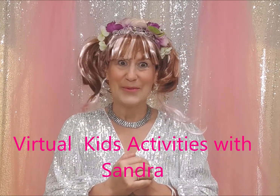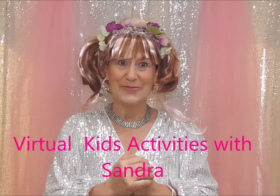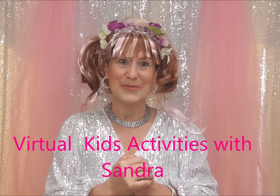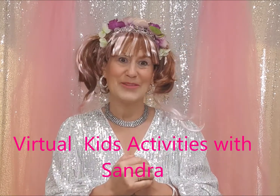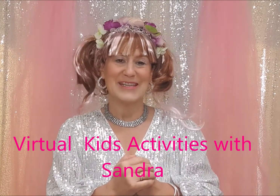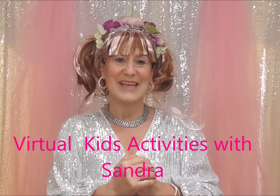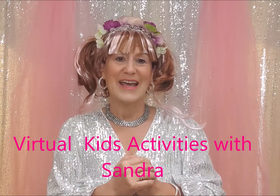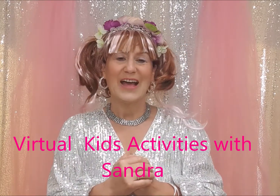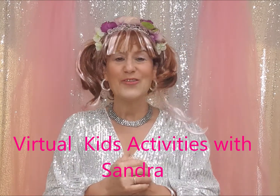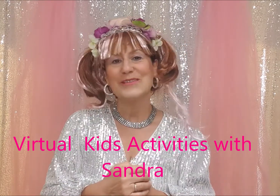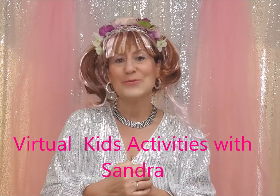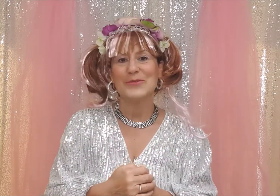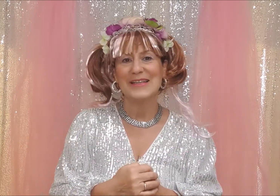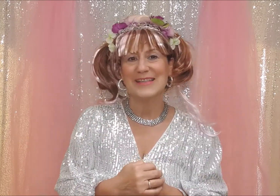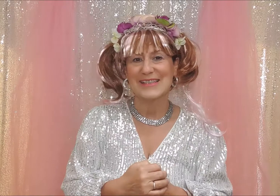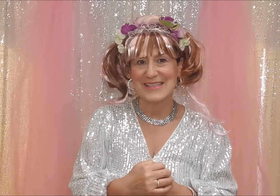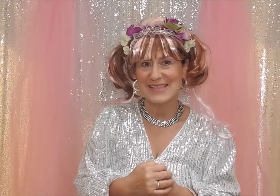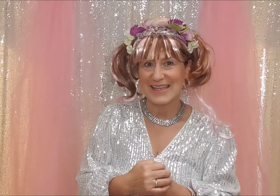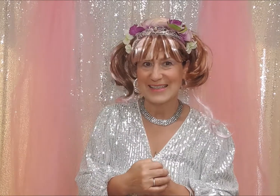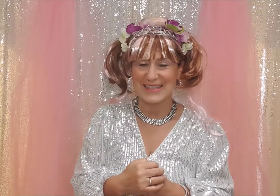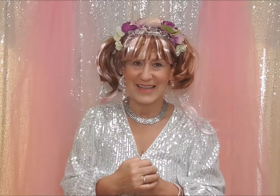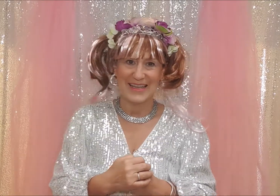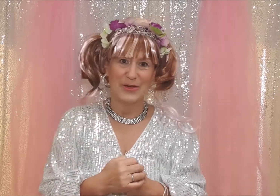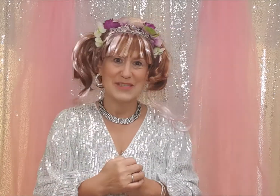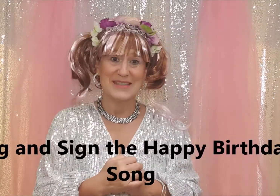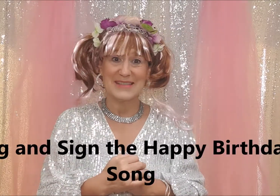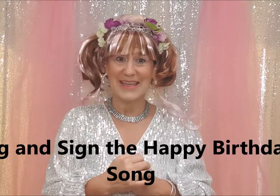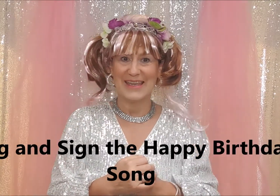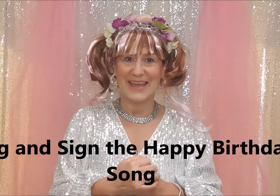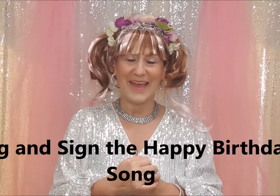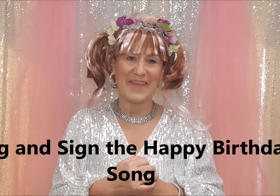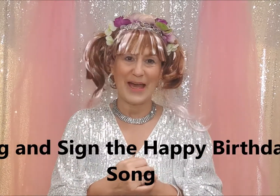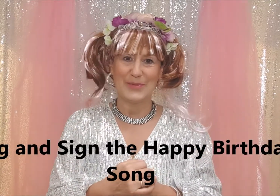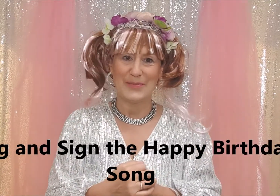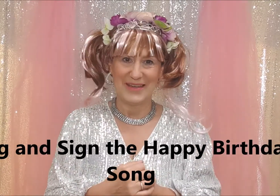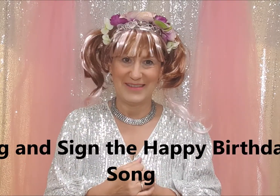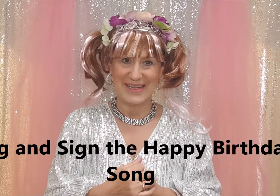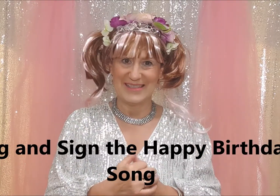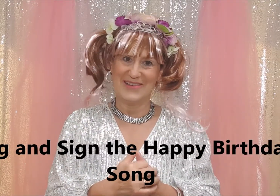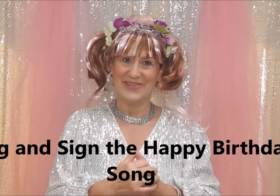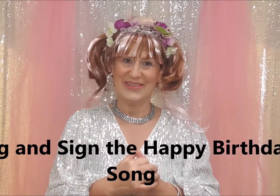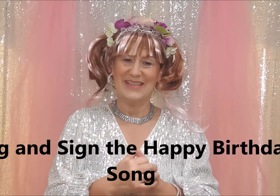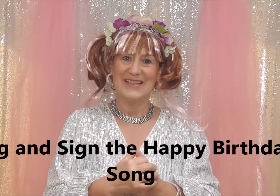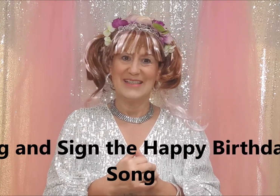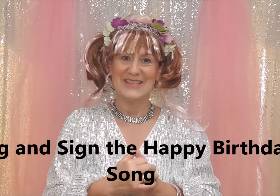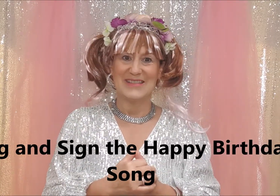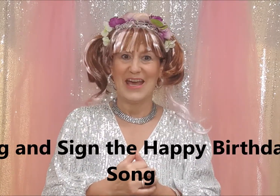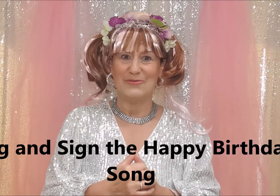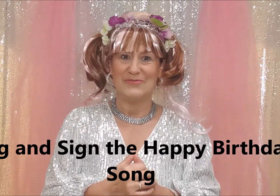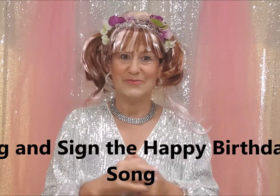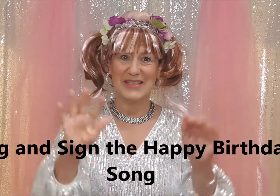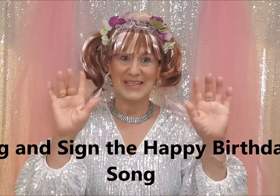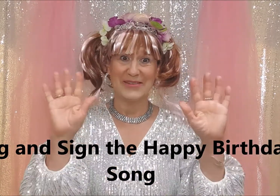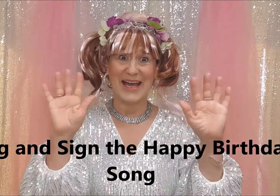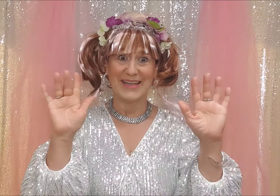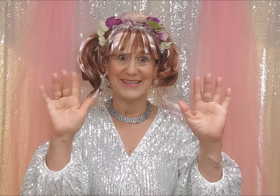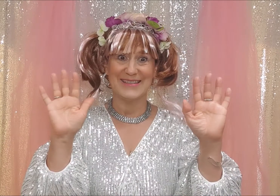everybody I thought it would be really nice today to learn how to sing the happy birthday song so we need our hands